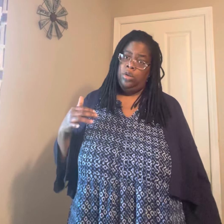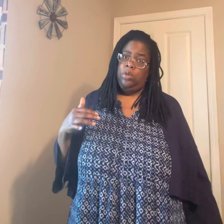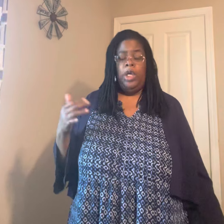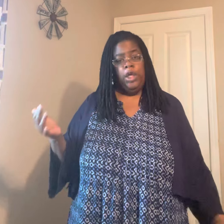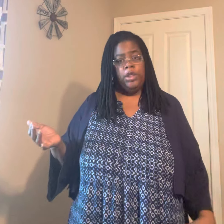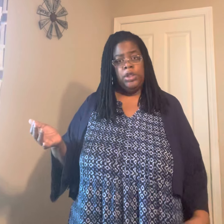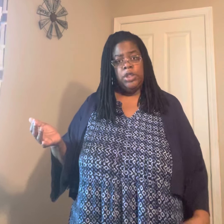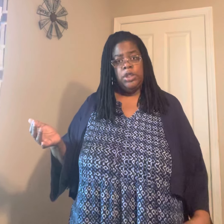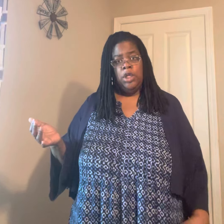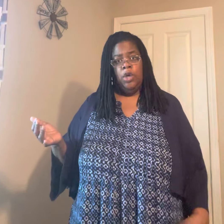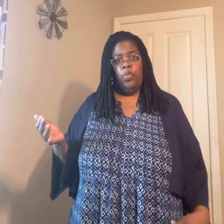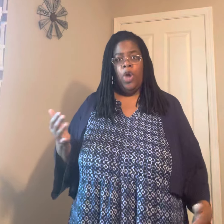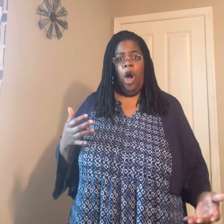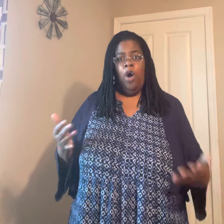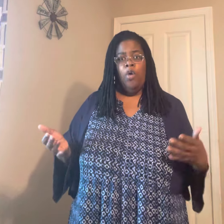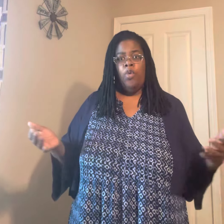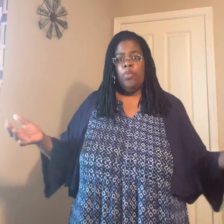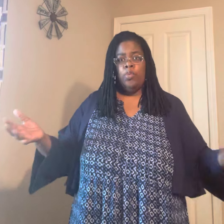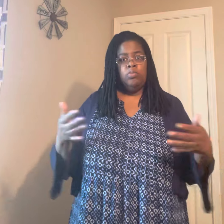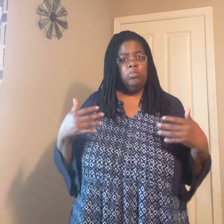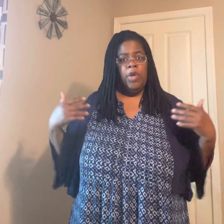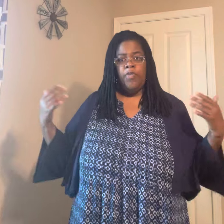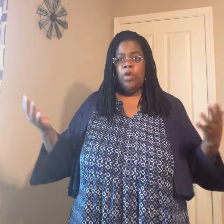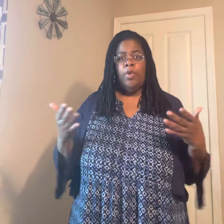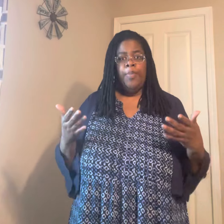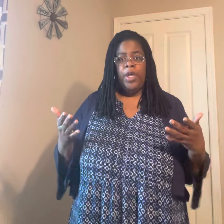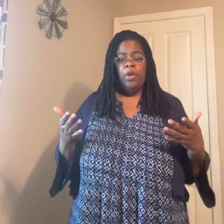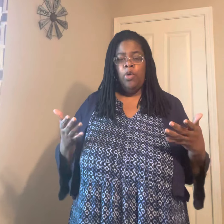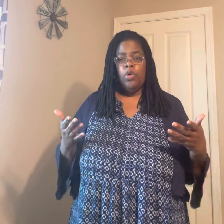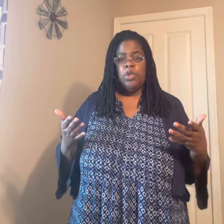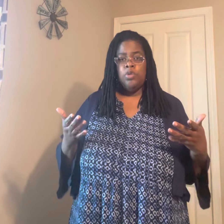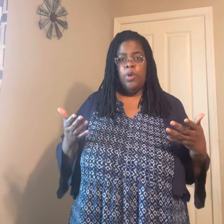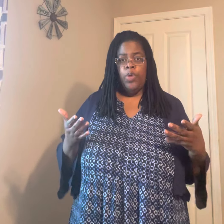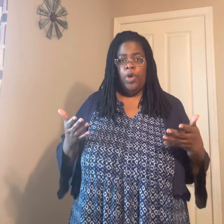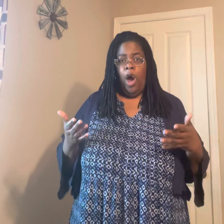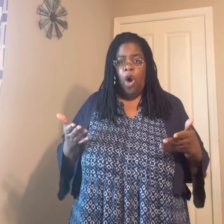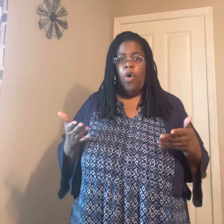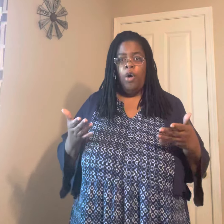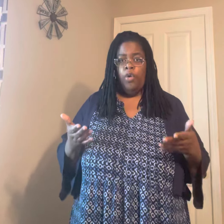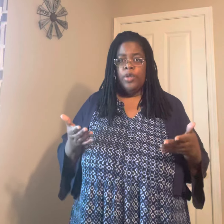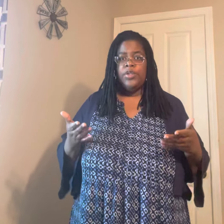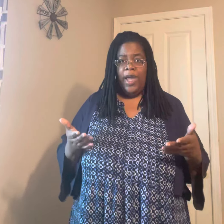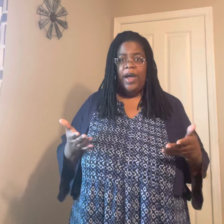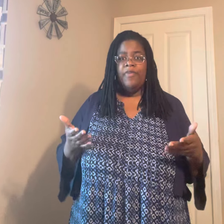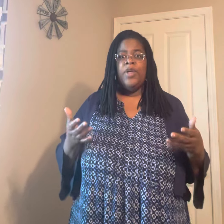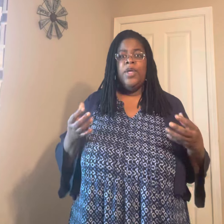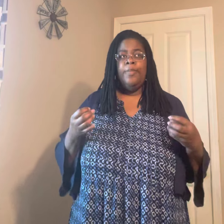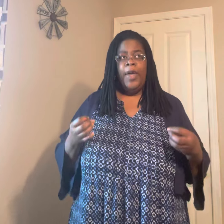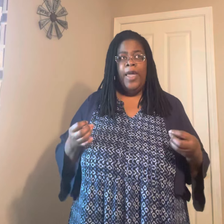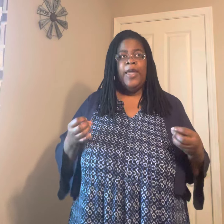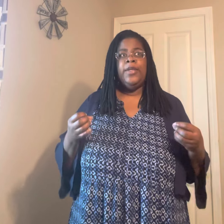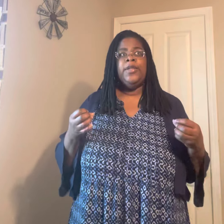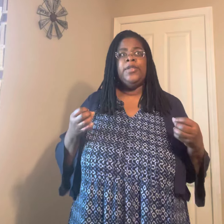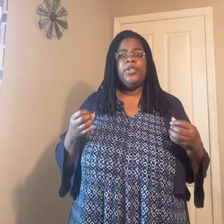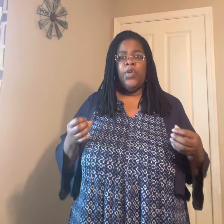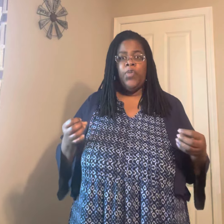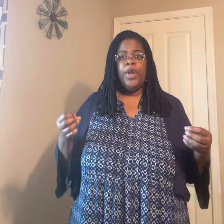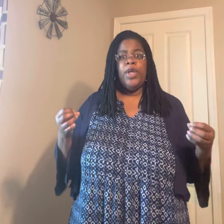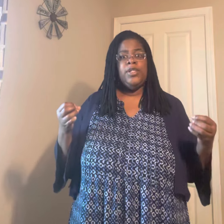and the unjust. We all, every human being, we all are going to have pain and suffering and